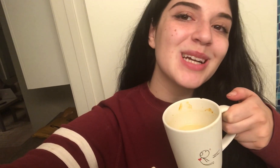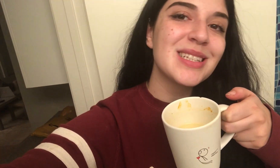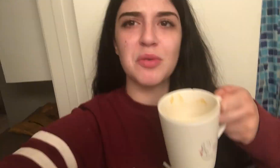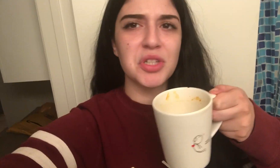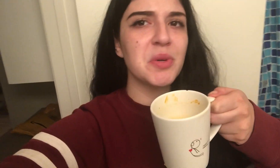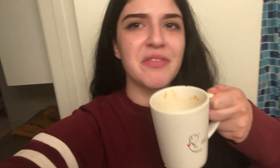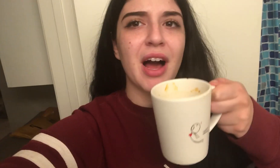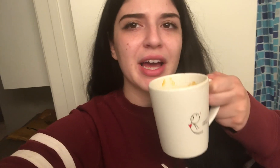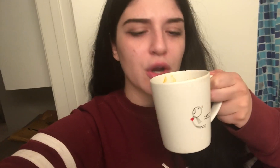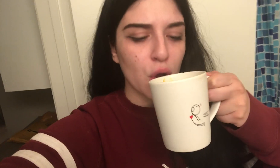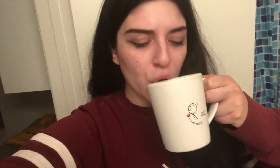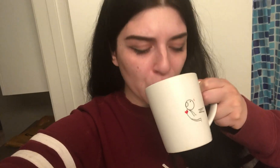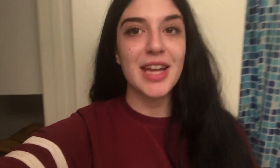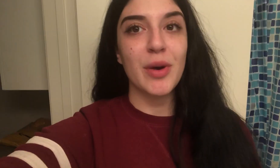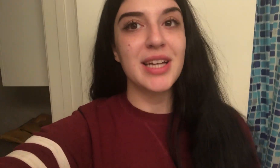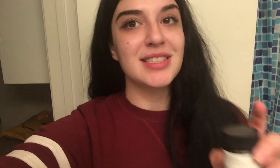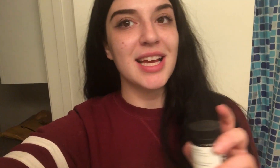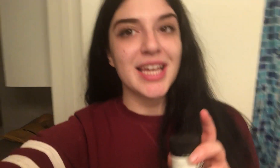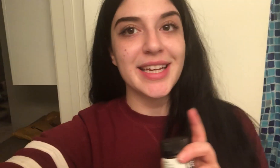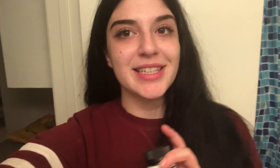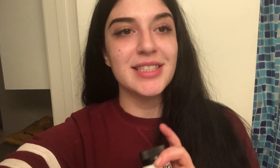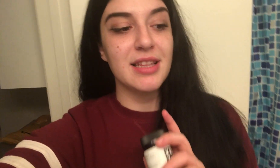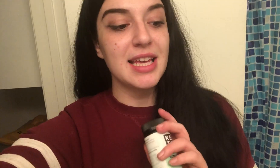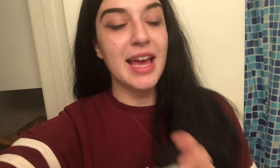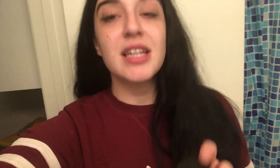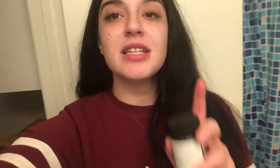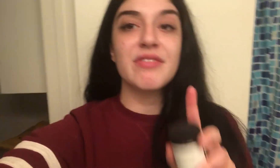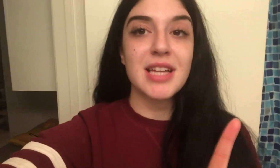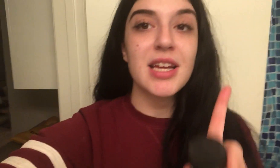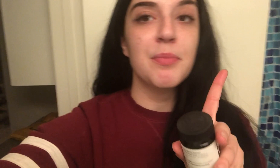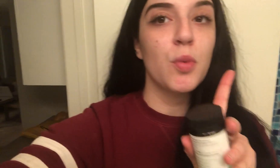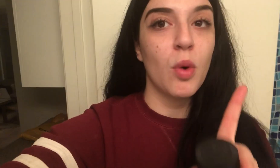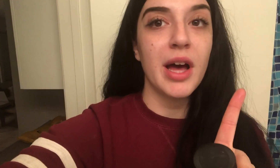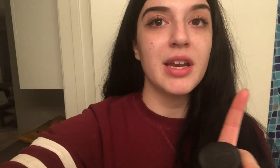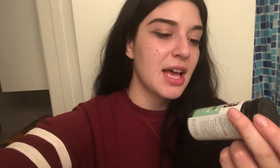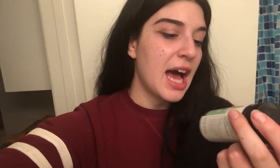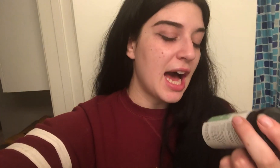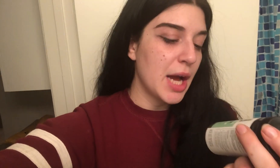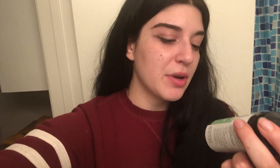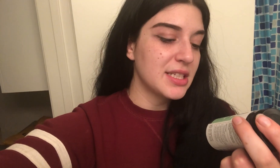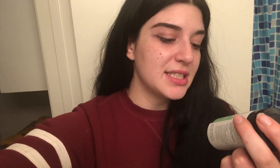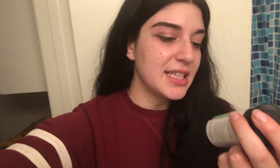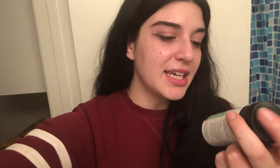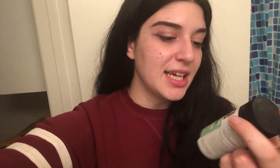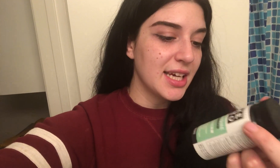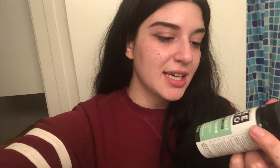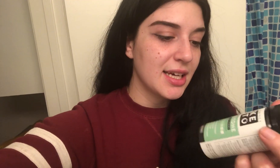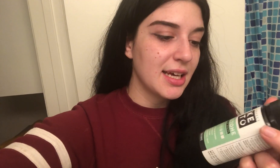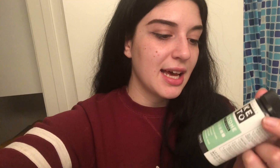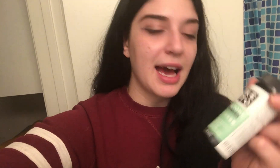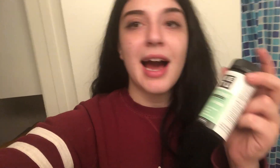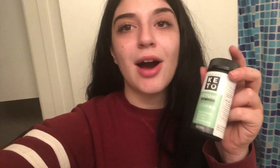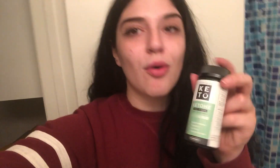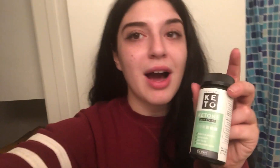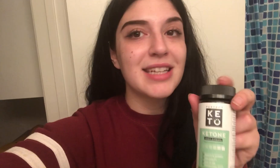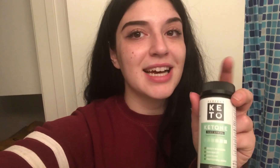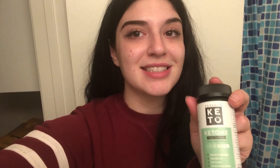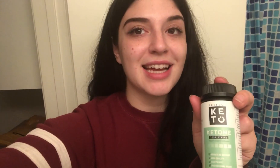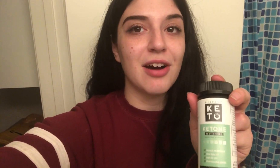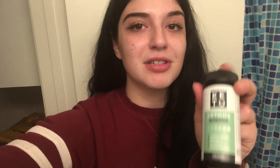We're doing fine. Anyways, it is the end of day number one. I want to see how I test out